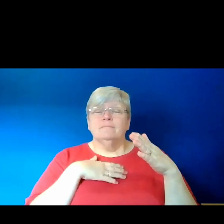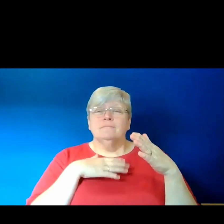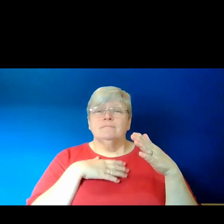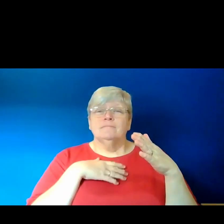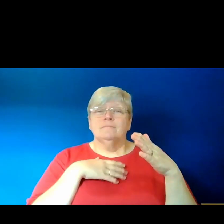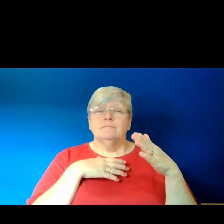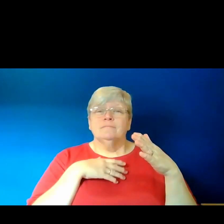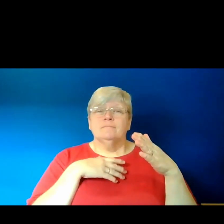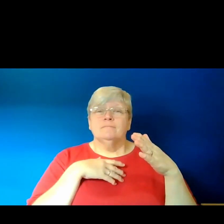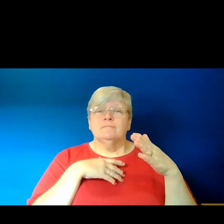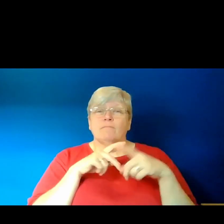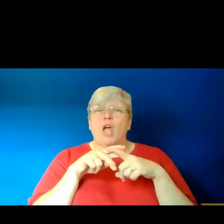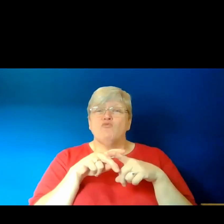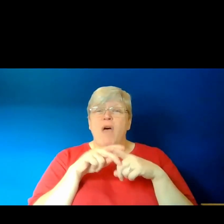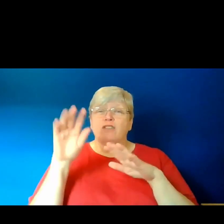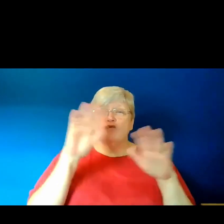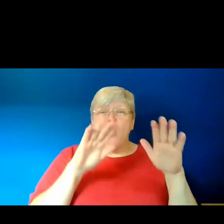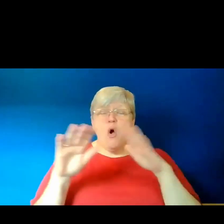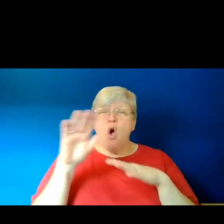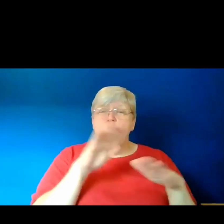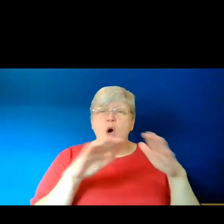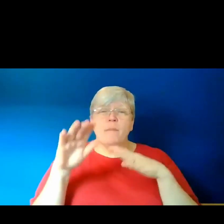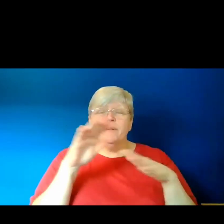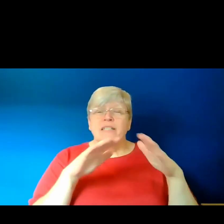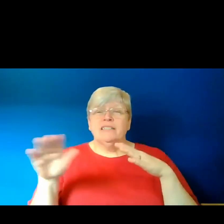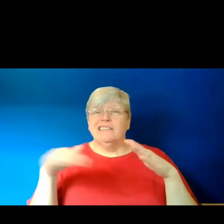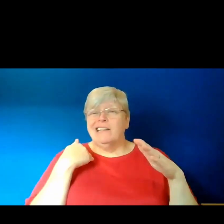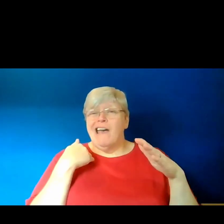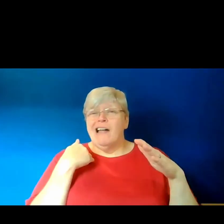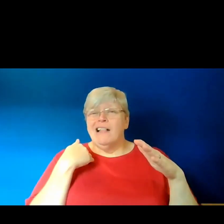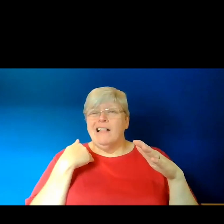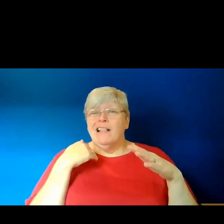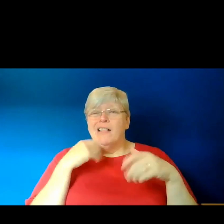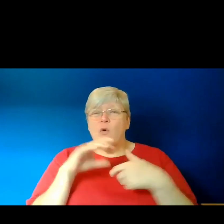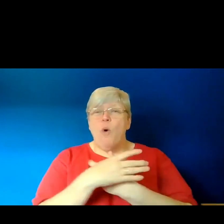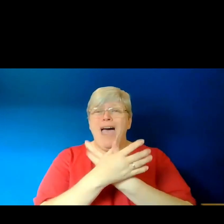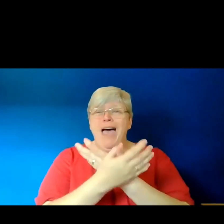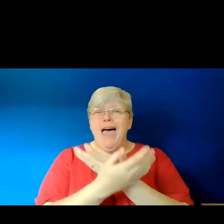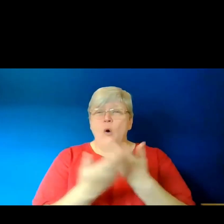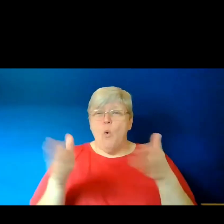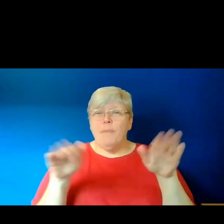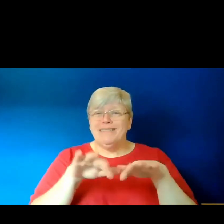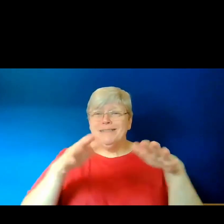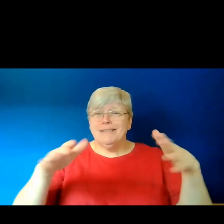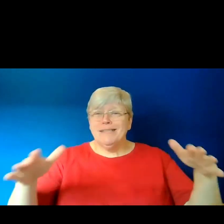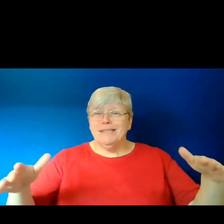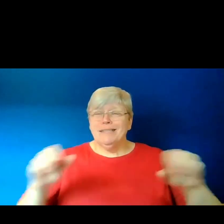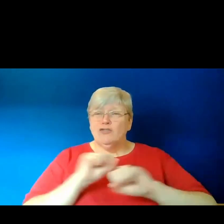ride storms, kill orcas in the open sea, drive out the aggressors,